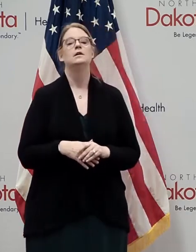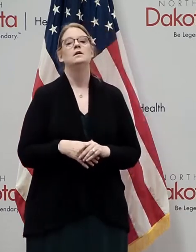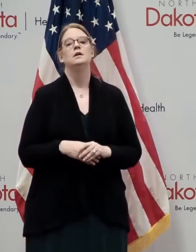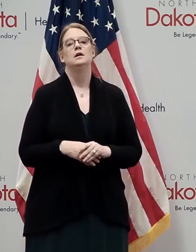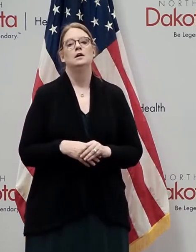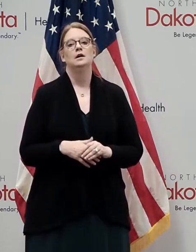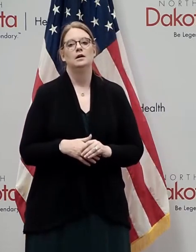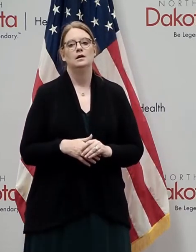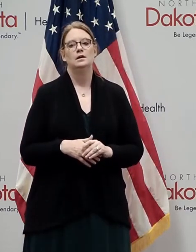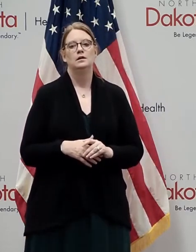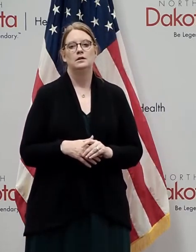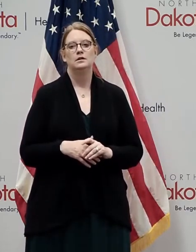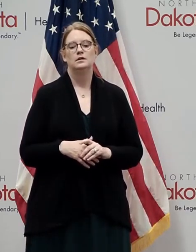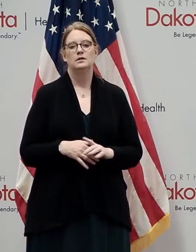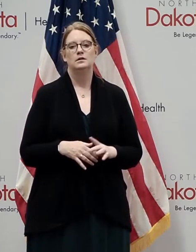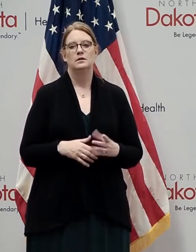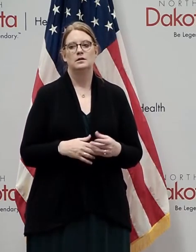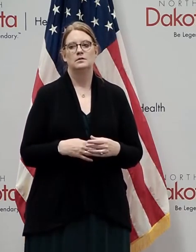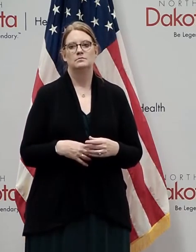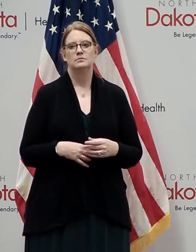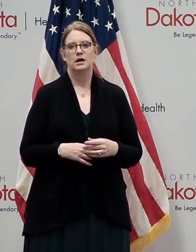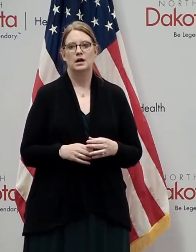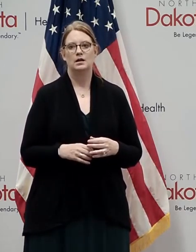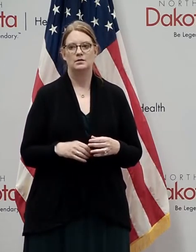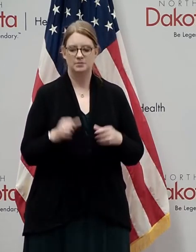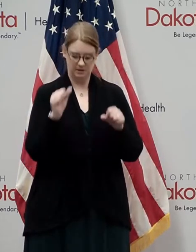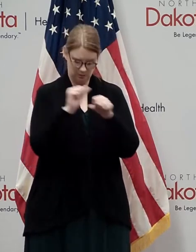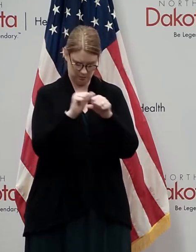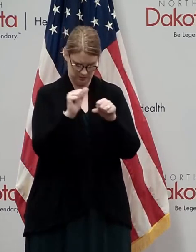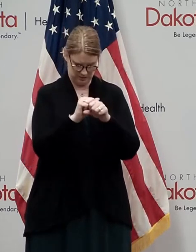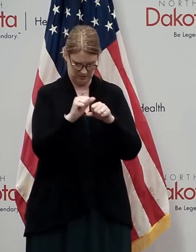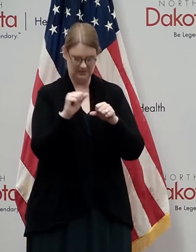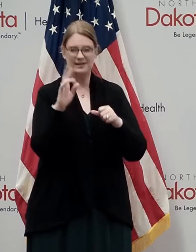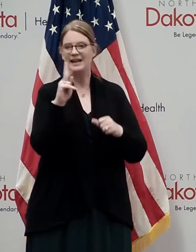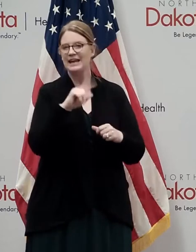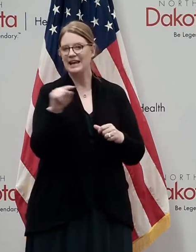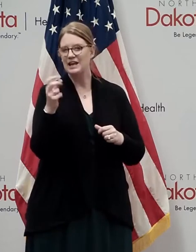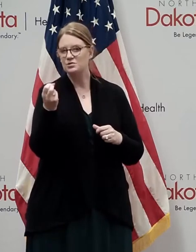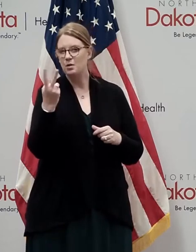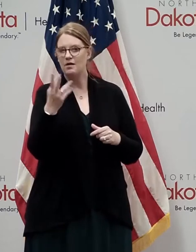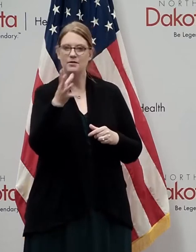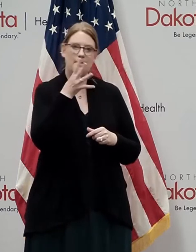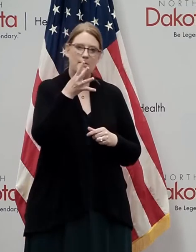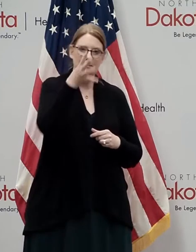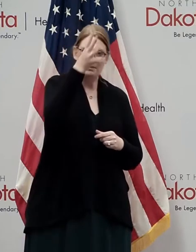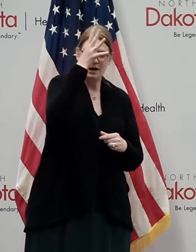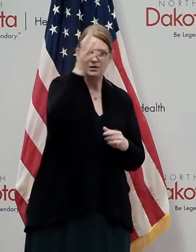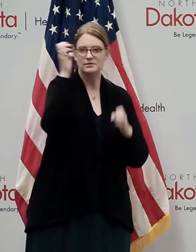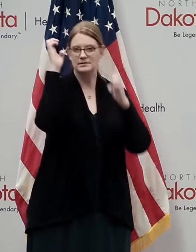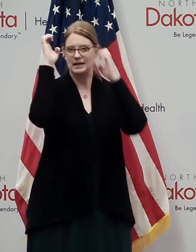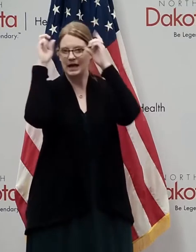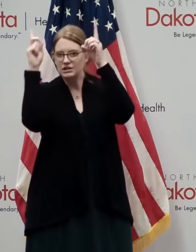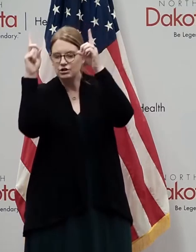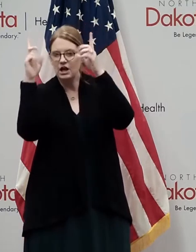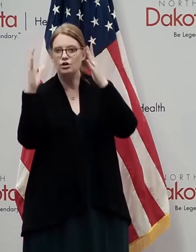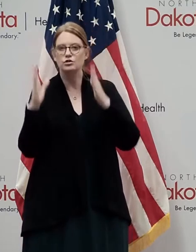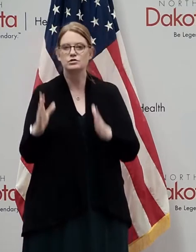We have been working with K-12, parents, educators, students,